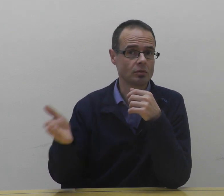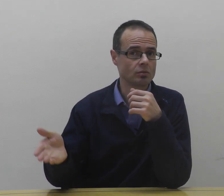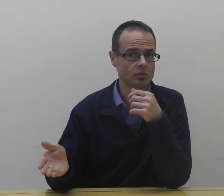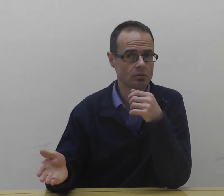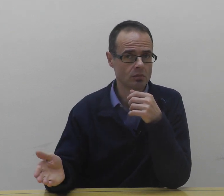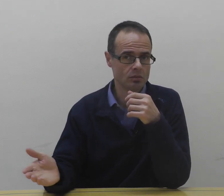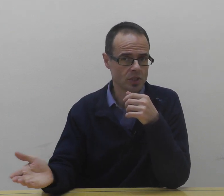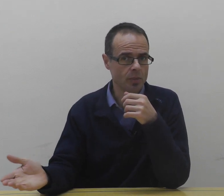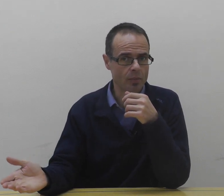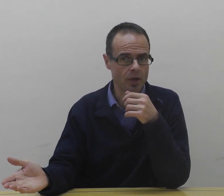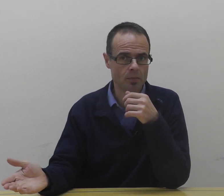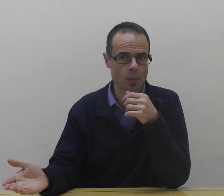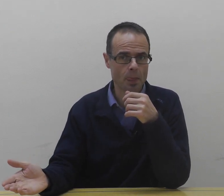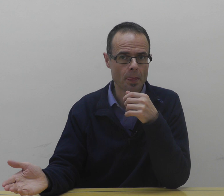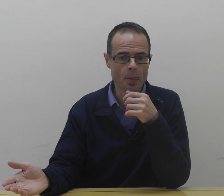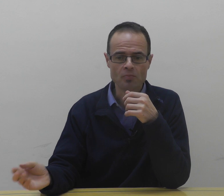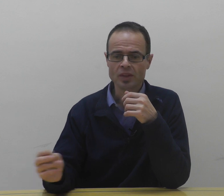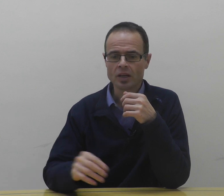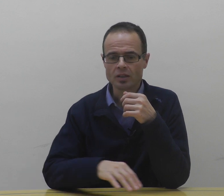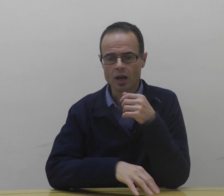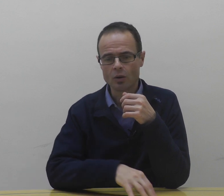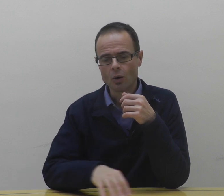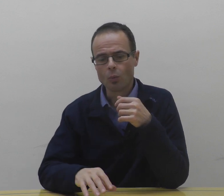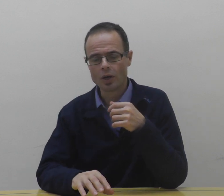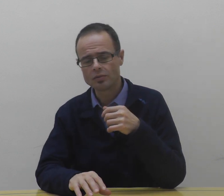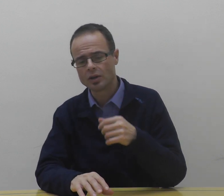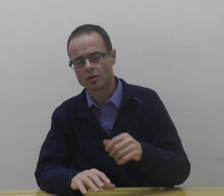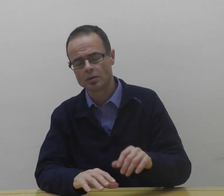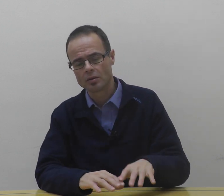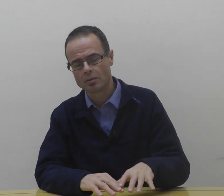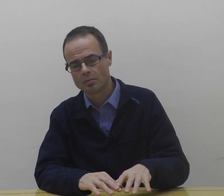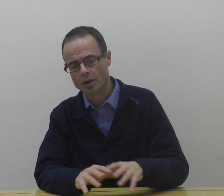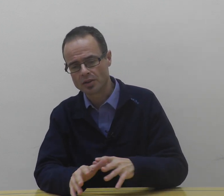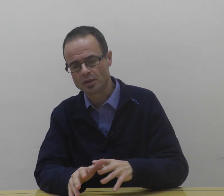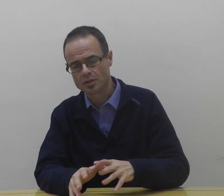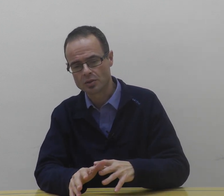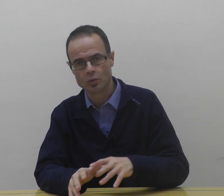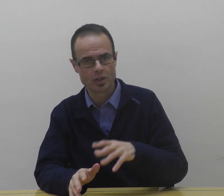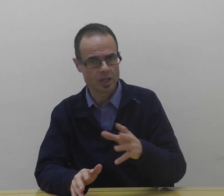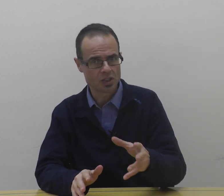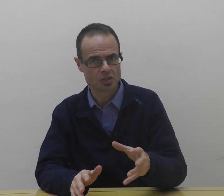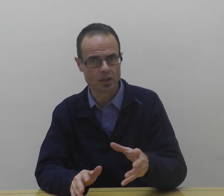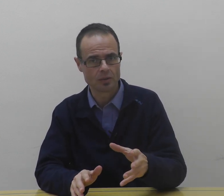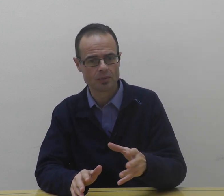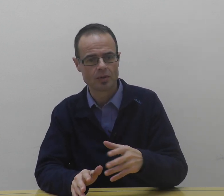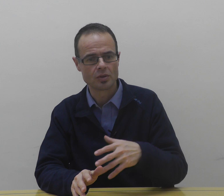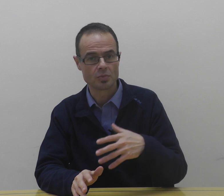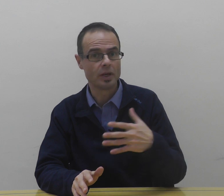sleep apnea. Now, one of the methods within dentistry that's being